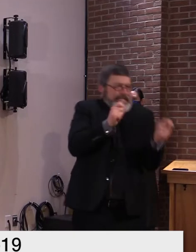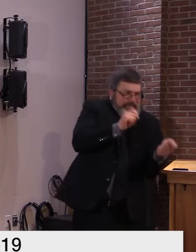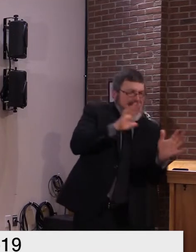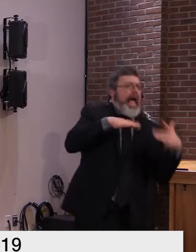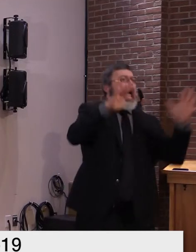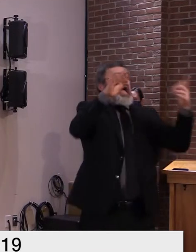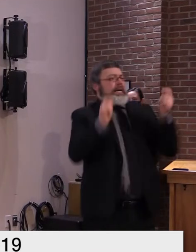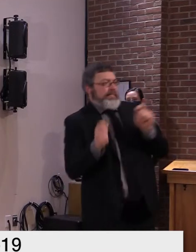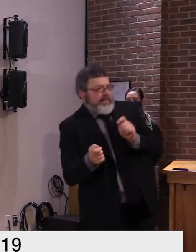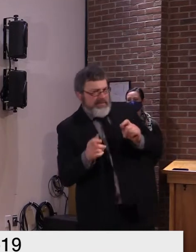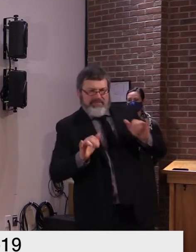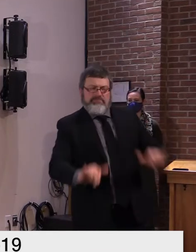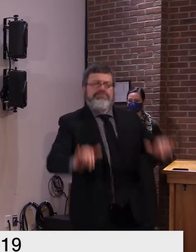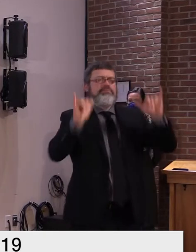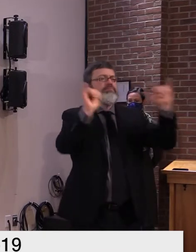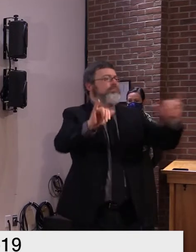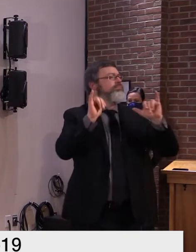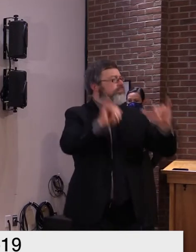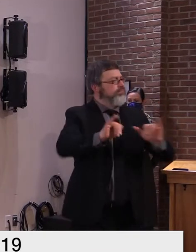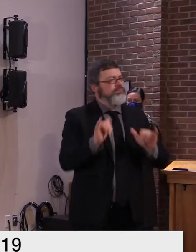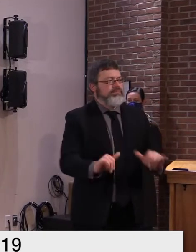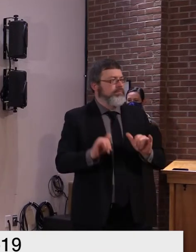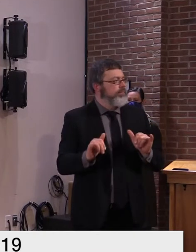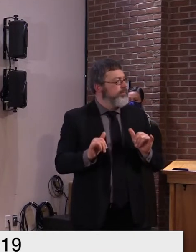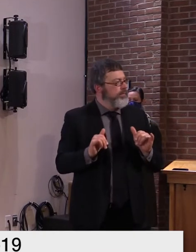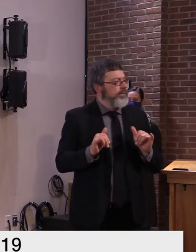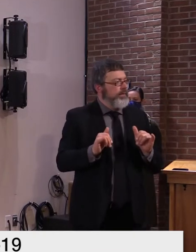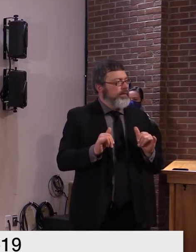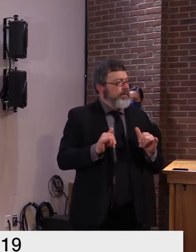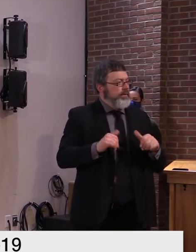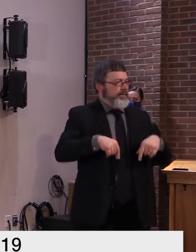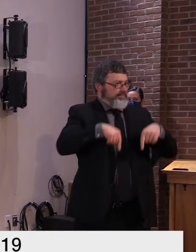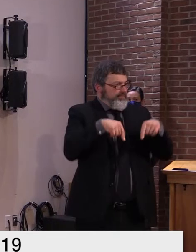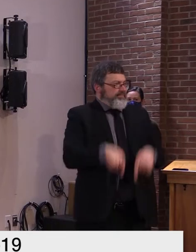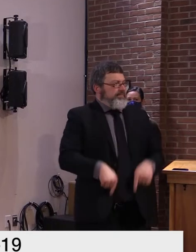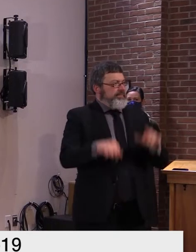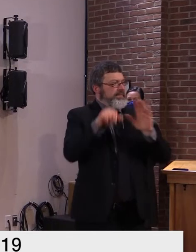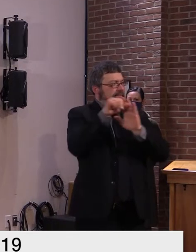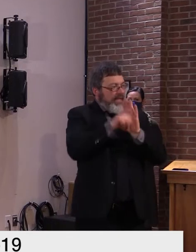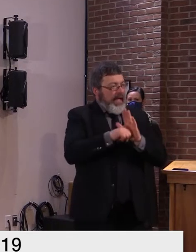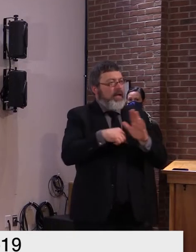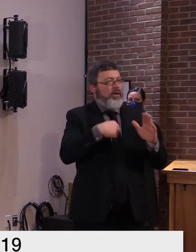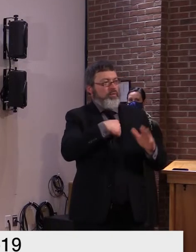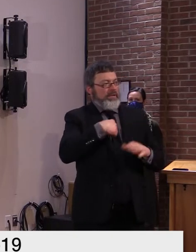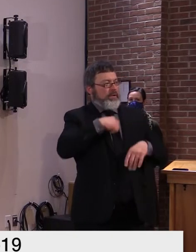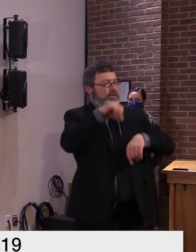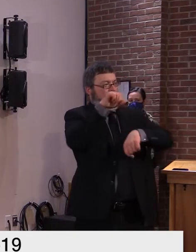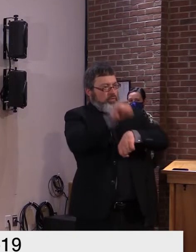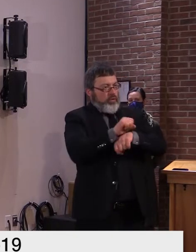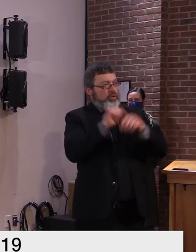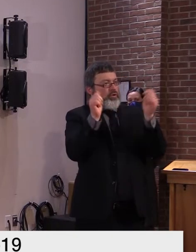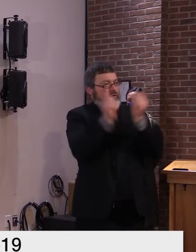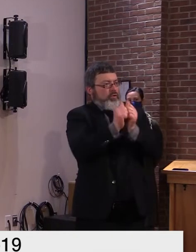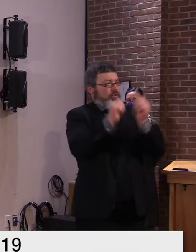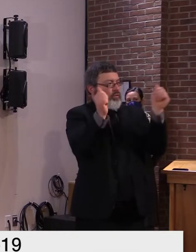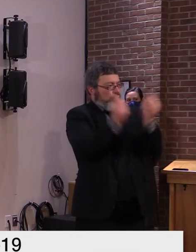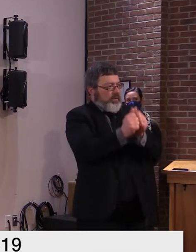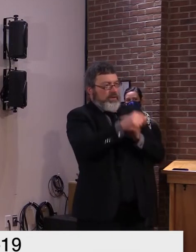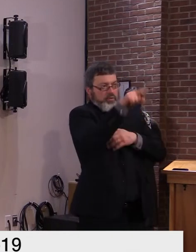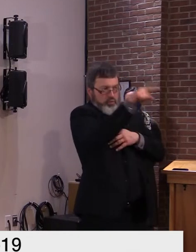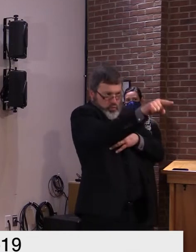it's schools businesses health care providers policy makers communities and more and of course individual